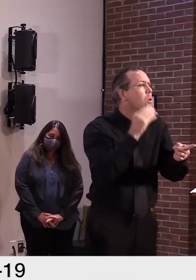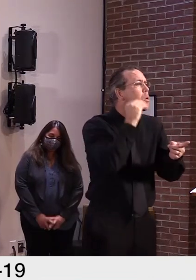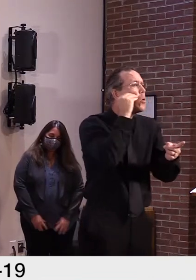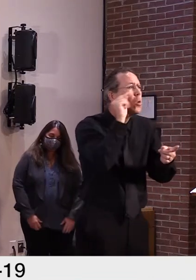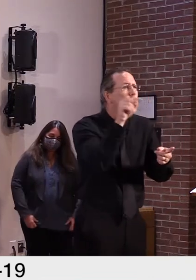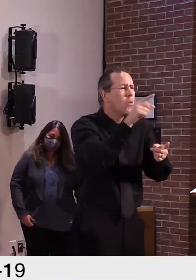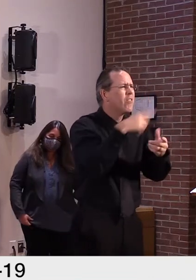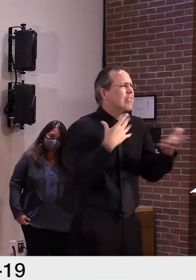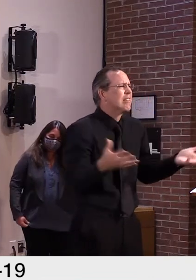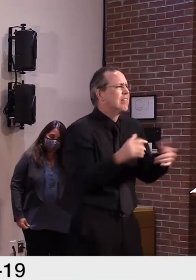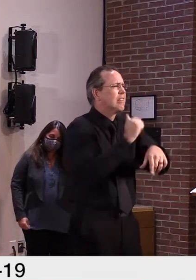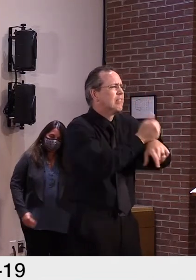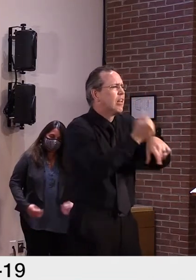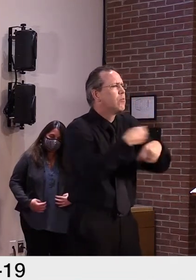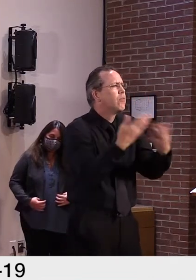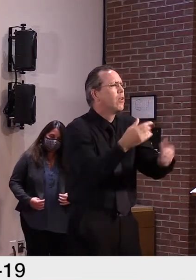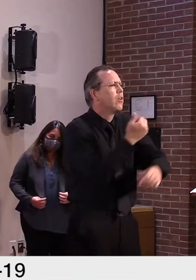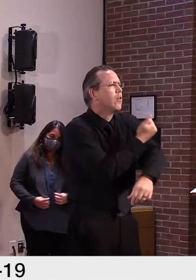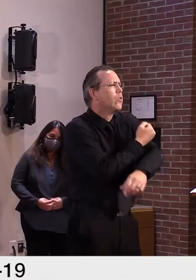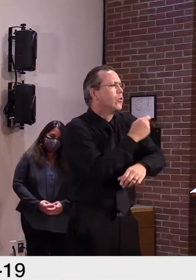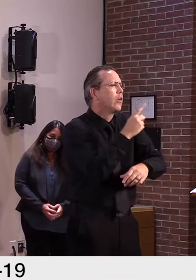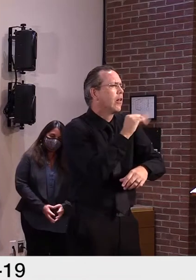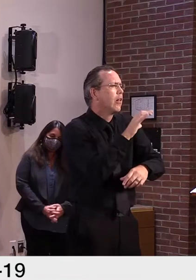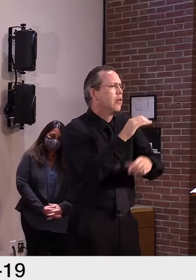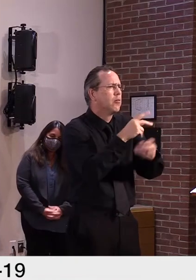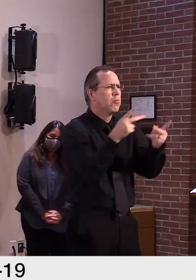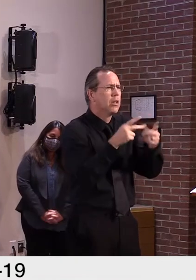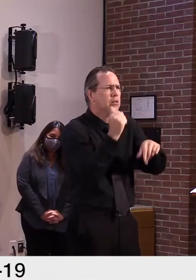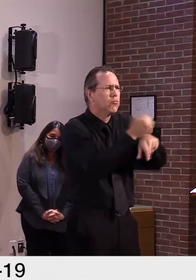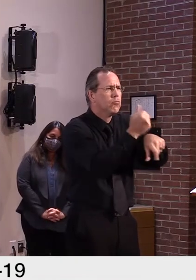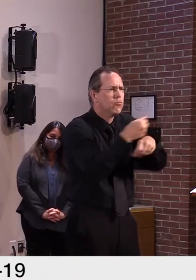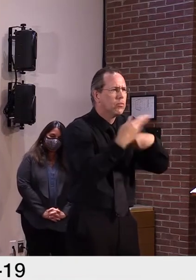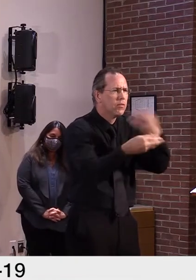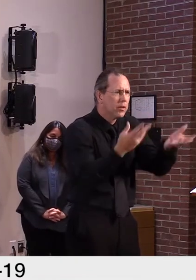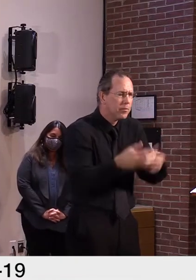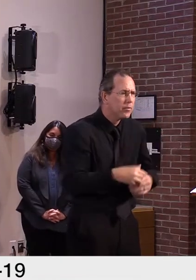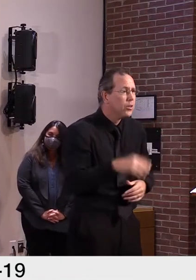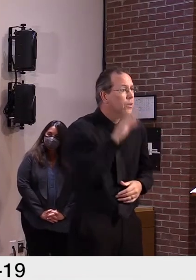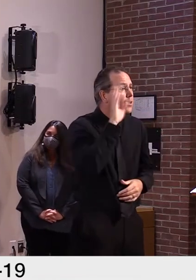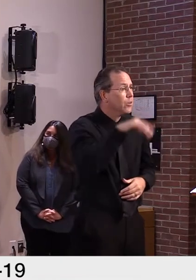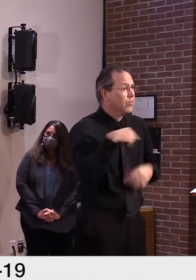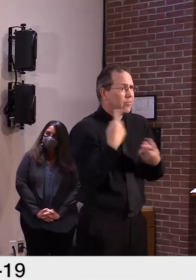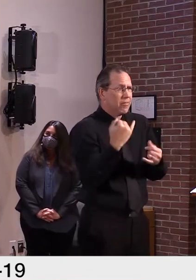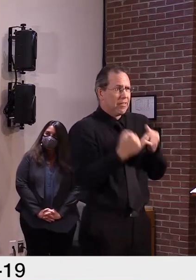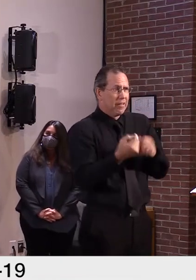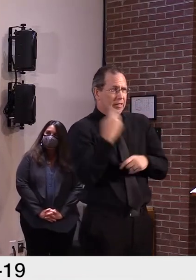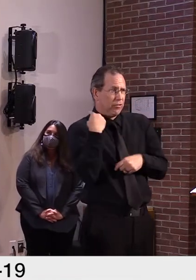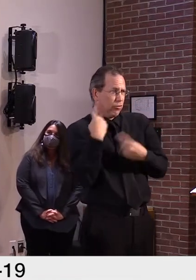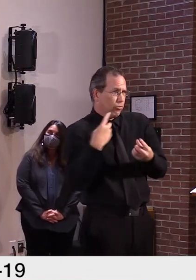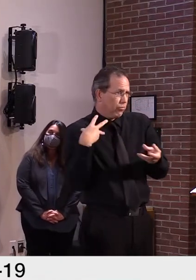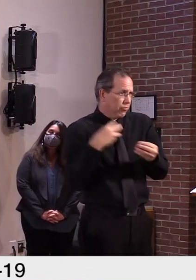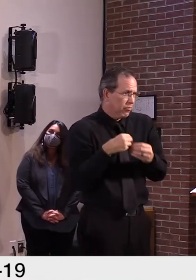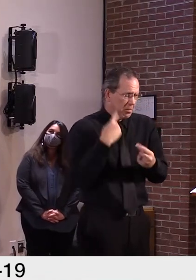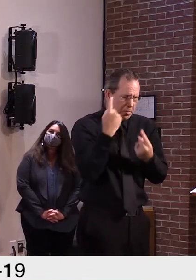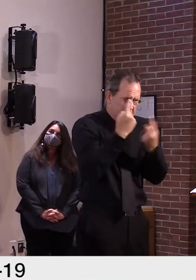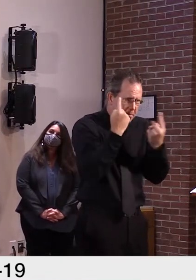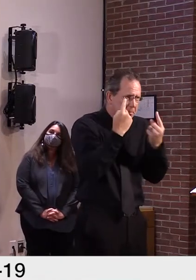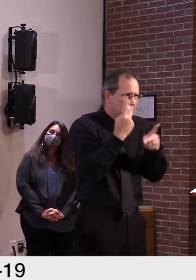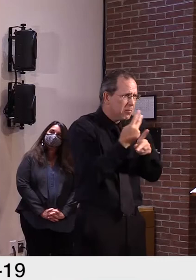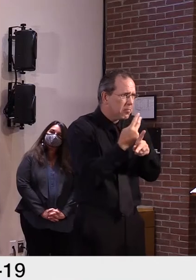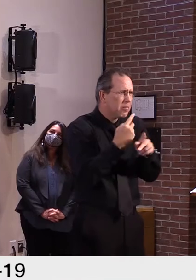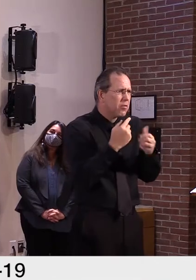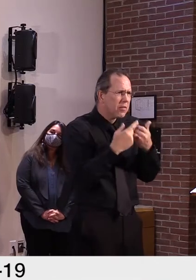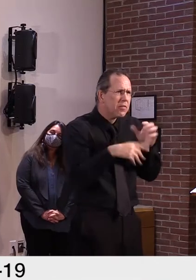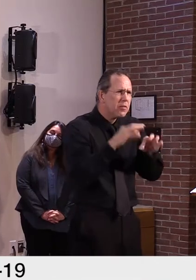I've mentioned we have a lot of innovative ways we've thought about this year. And I'm really excited to hear about some of the innovative